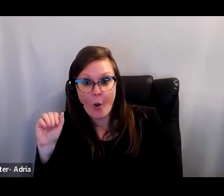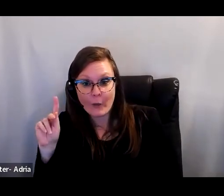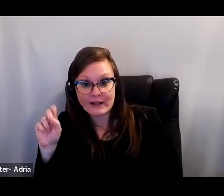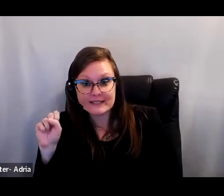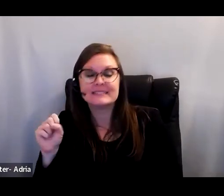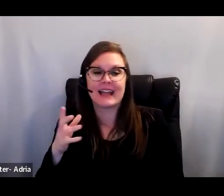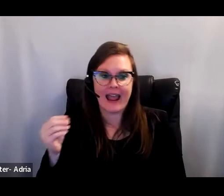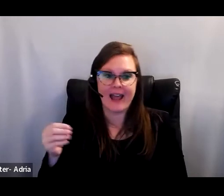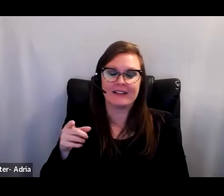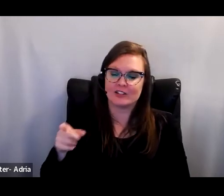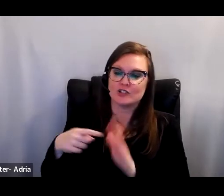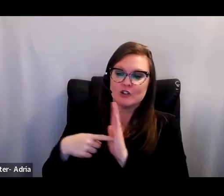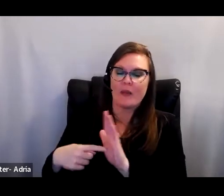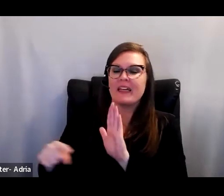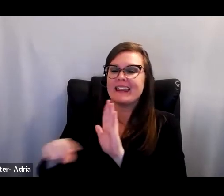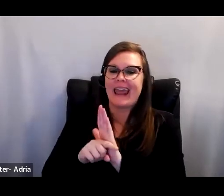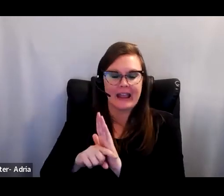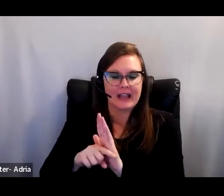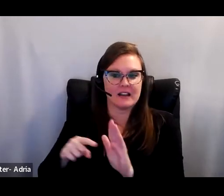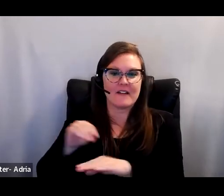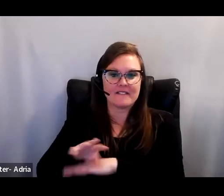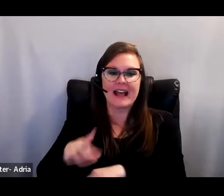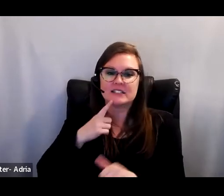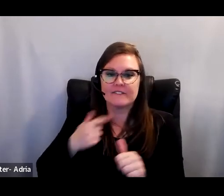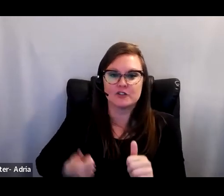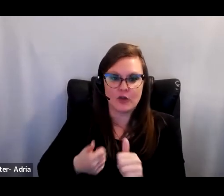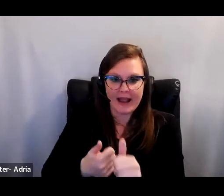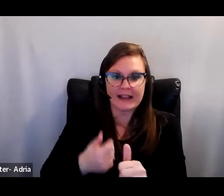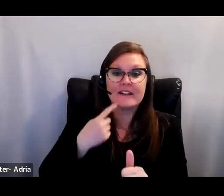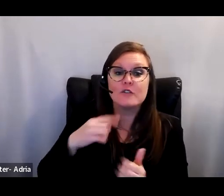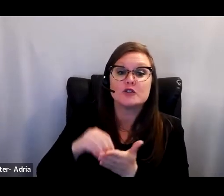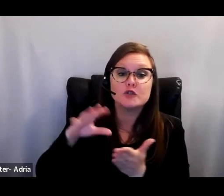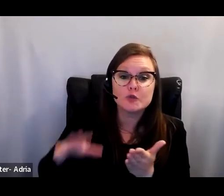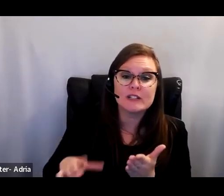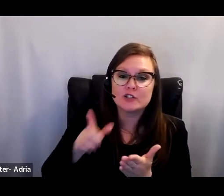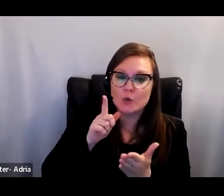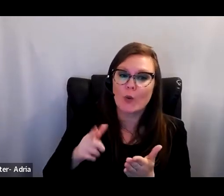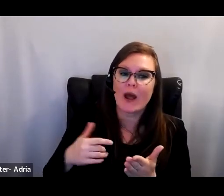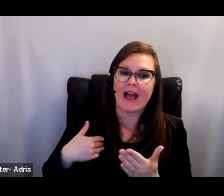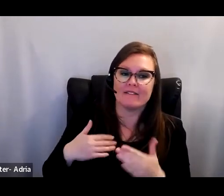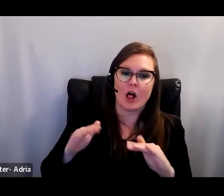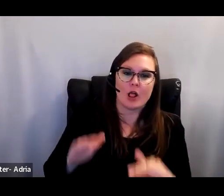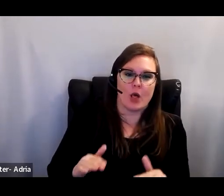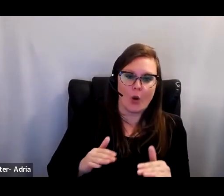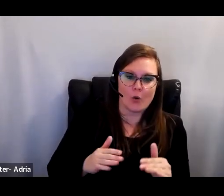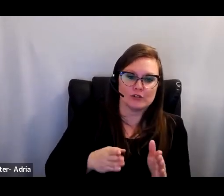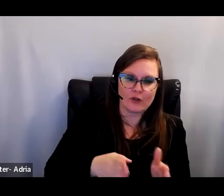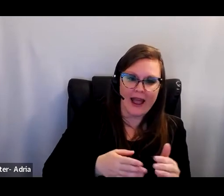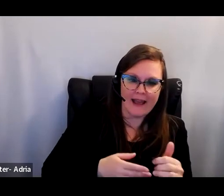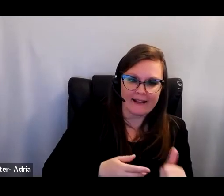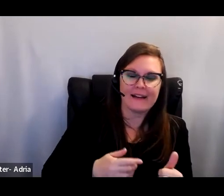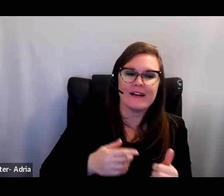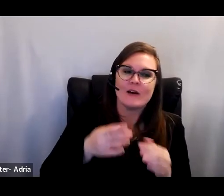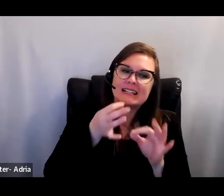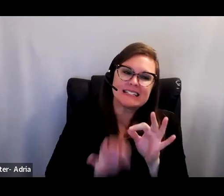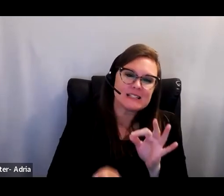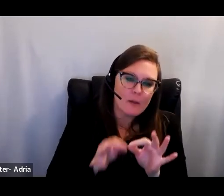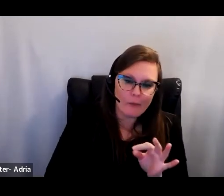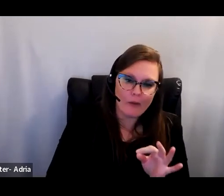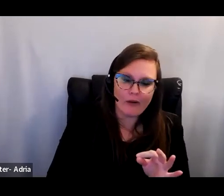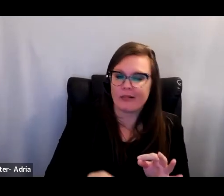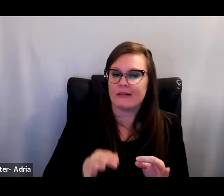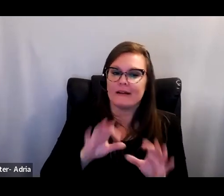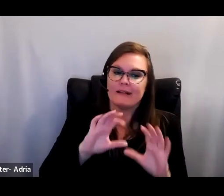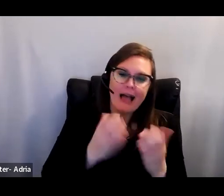effects of tracking, particularly for students who were relegated to low-track classes with watered-down curricula, less prepared